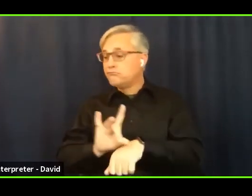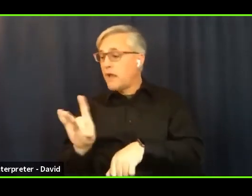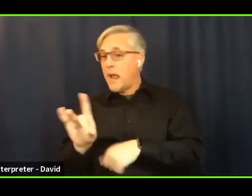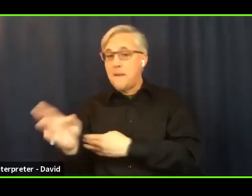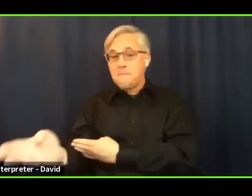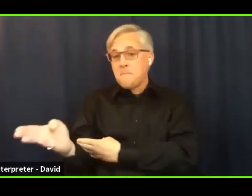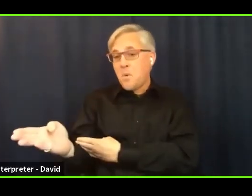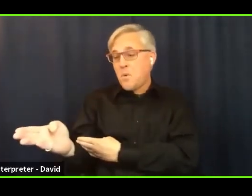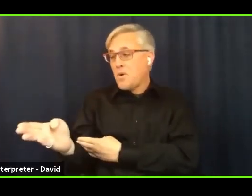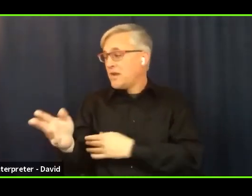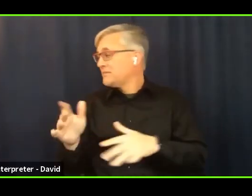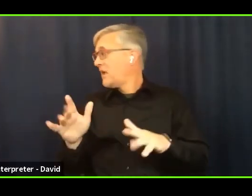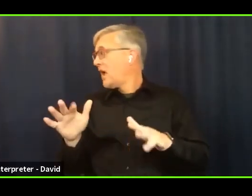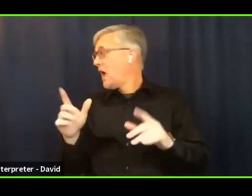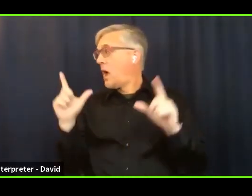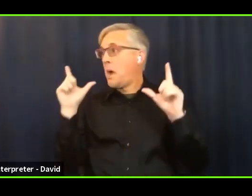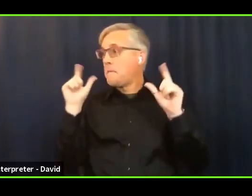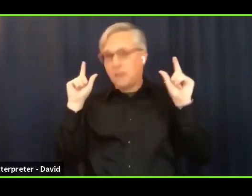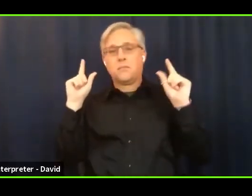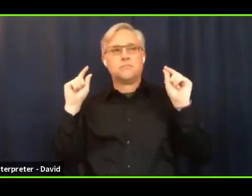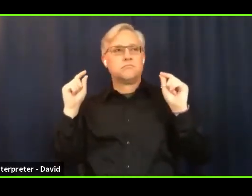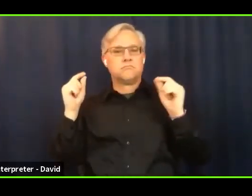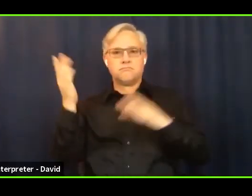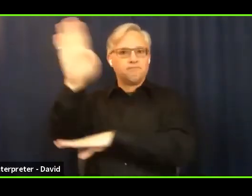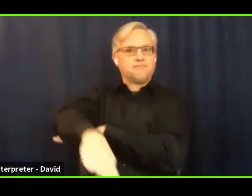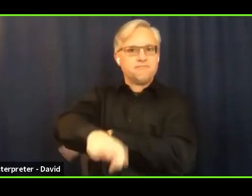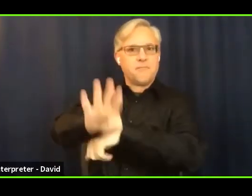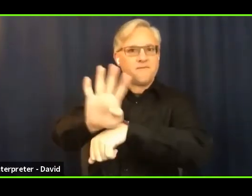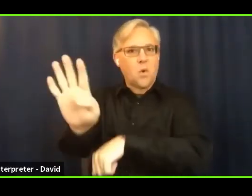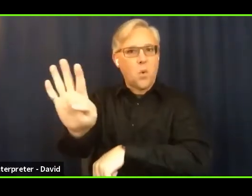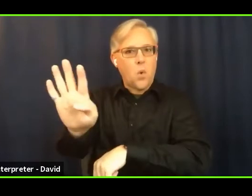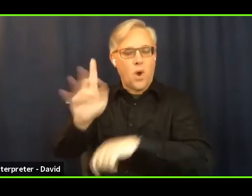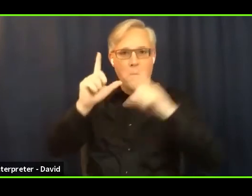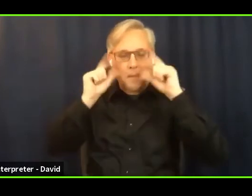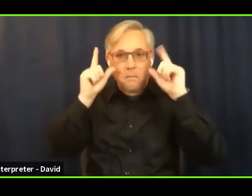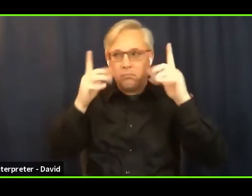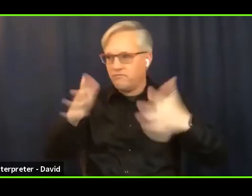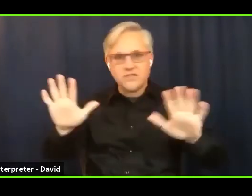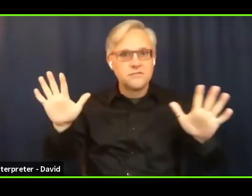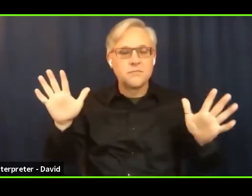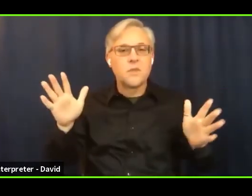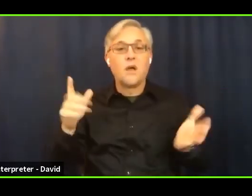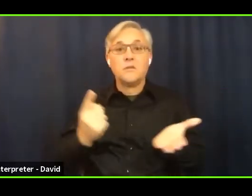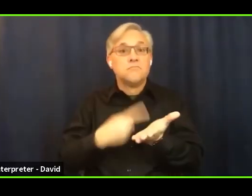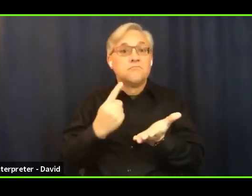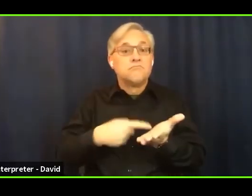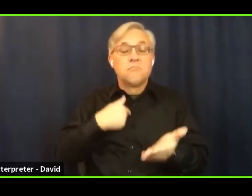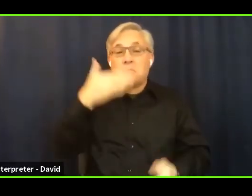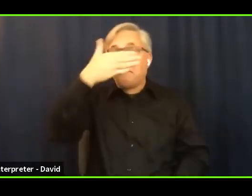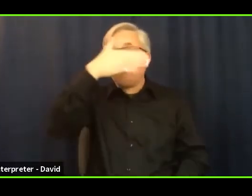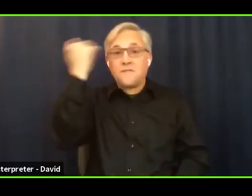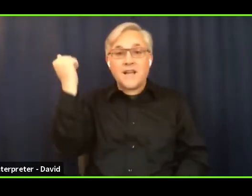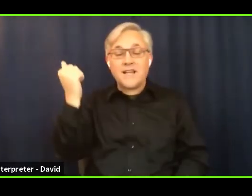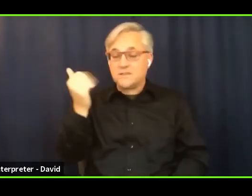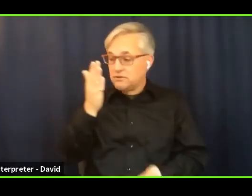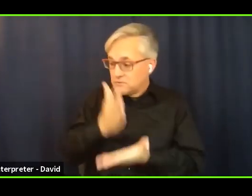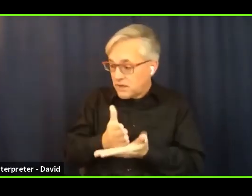afternoon. And sometimes I even forget to stop and eat lunch and then pretty quick I'm like, wait,